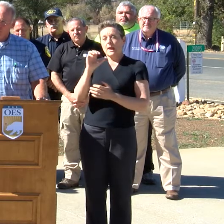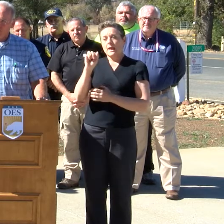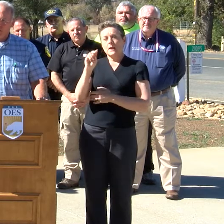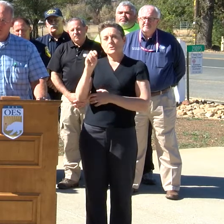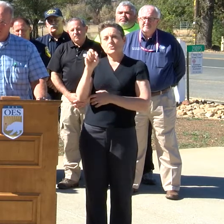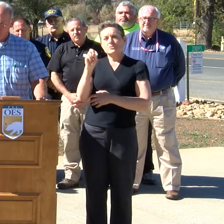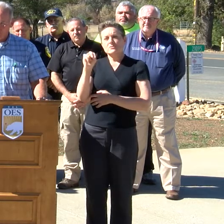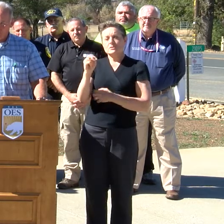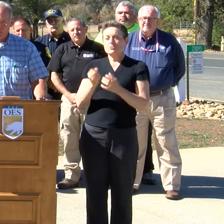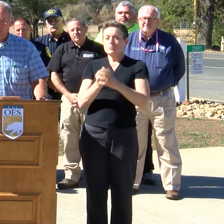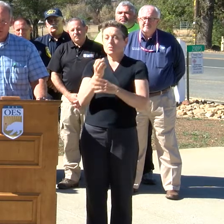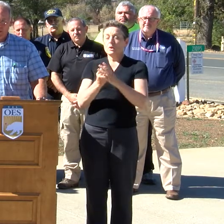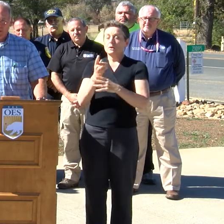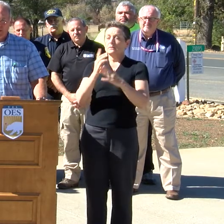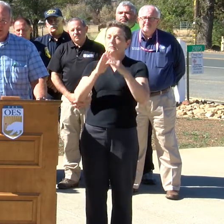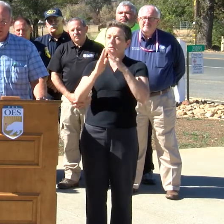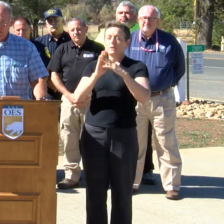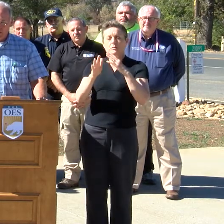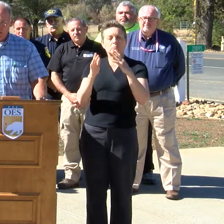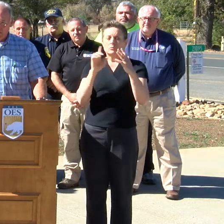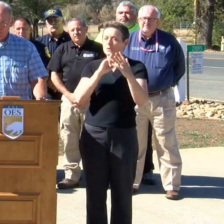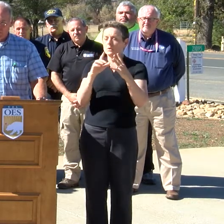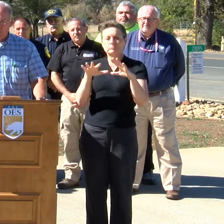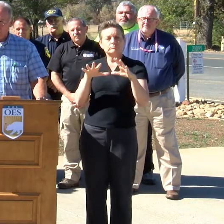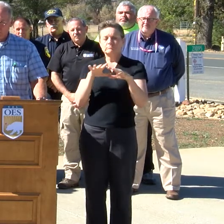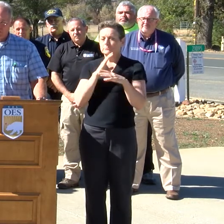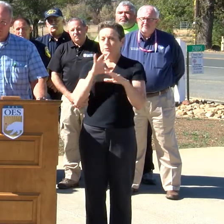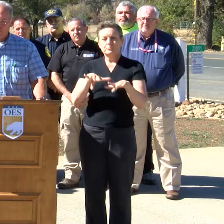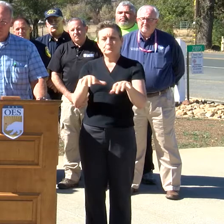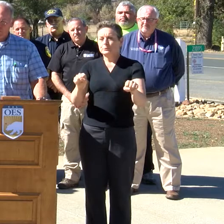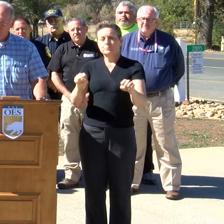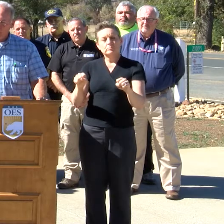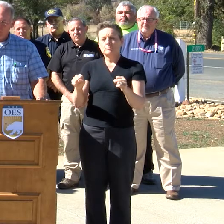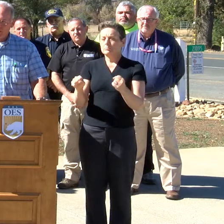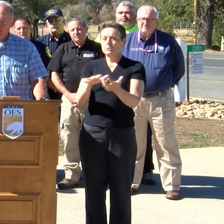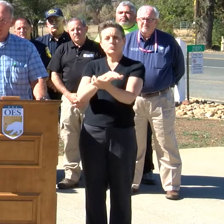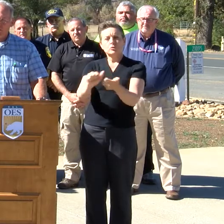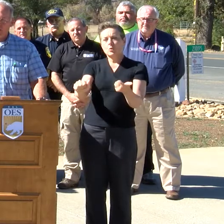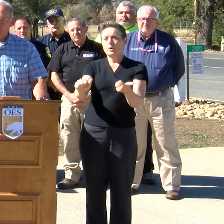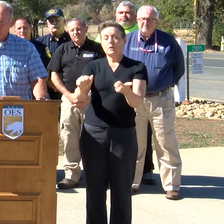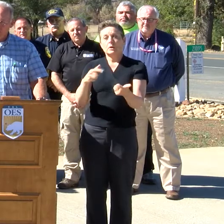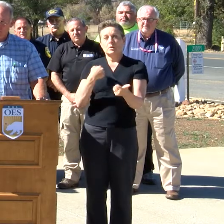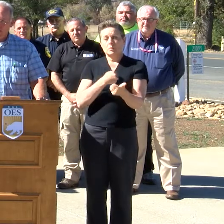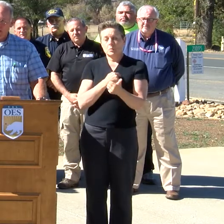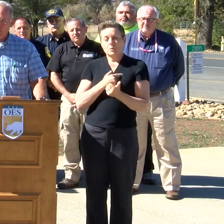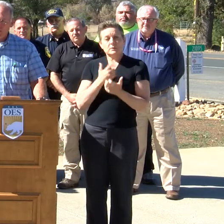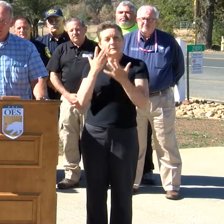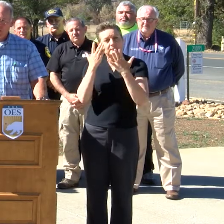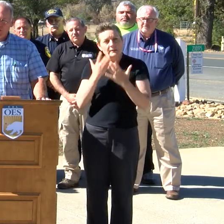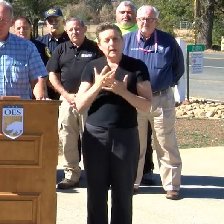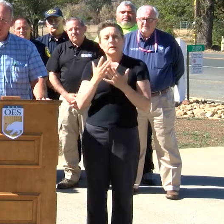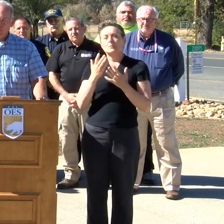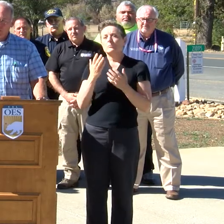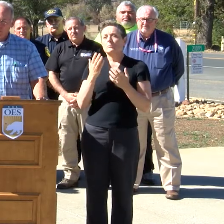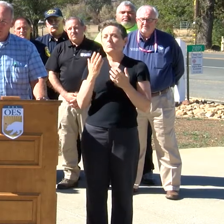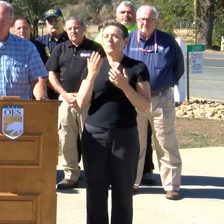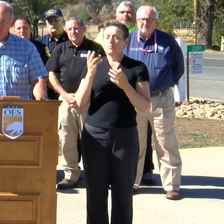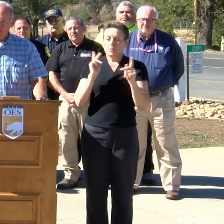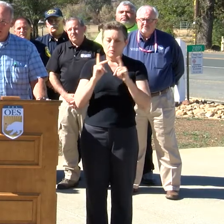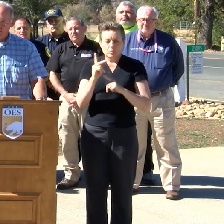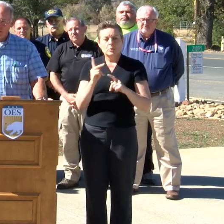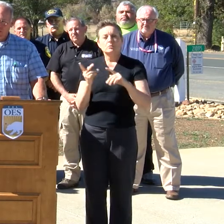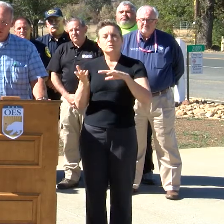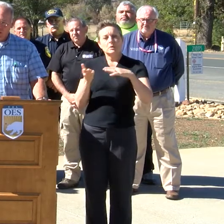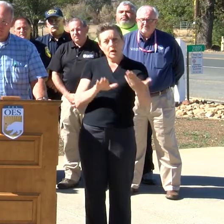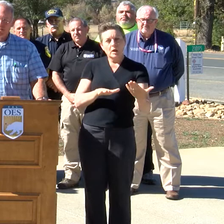basically does not exist at this point. We are very, very saddened by the loss of life. The only thing we